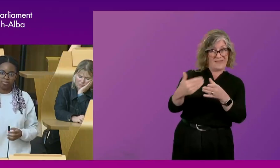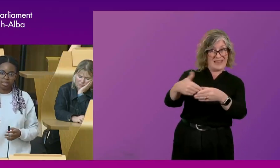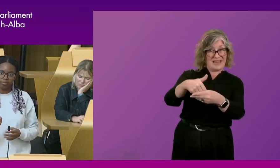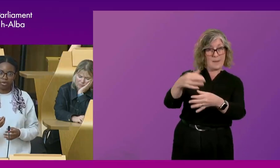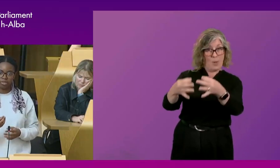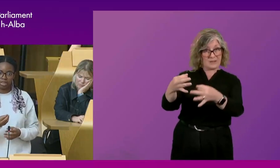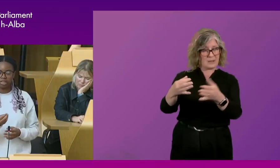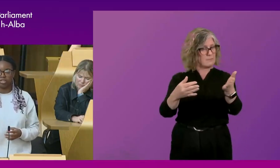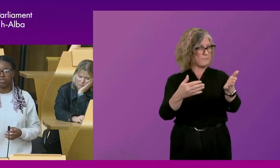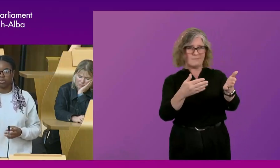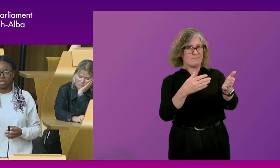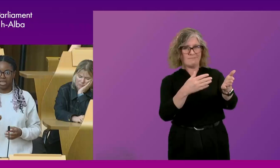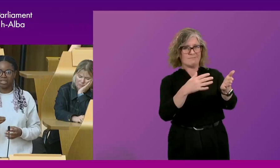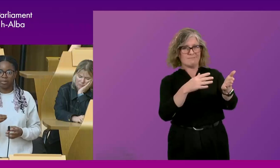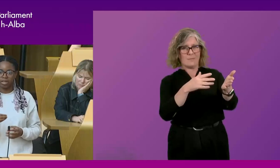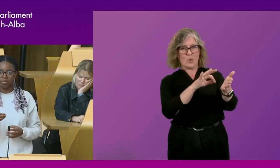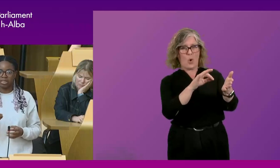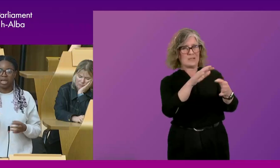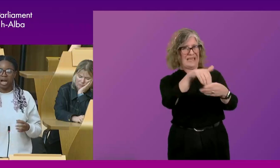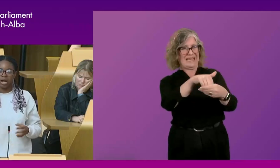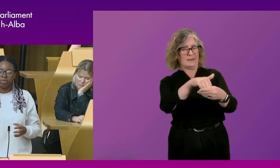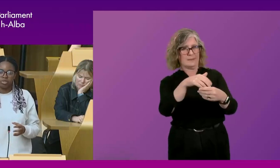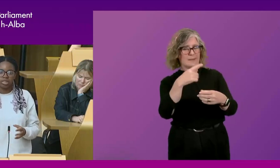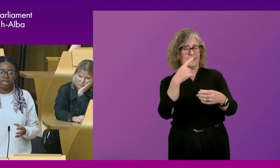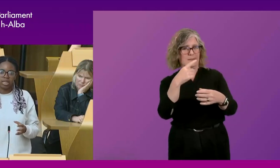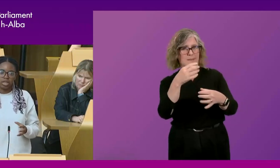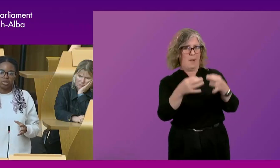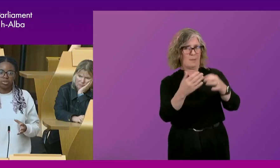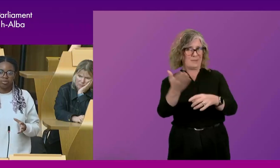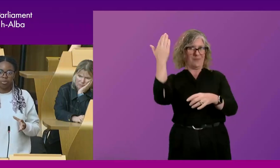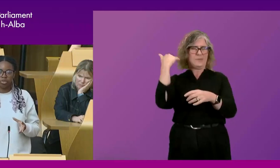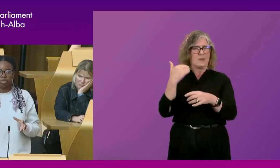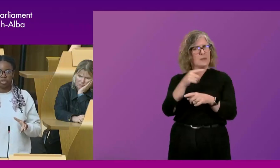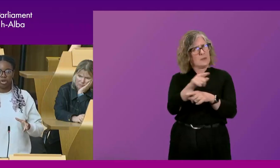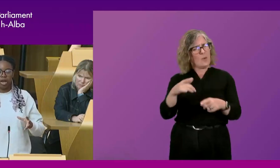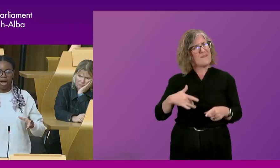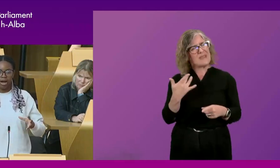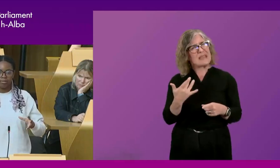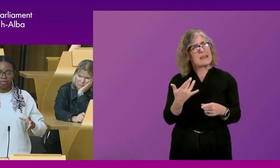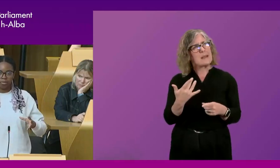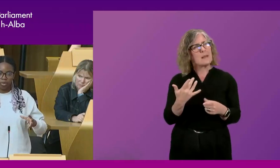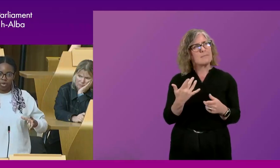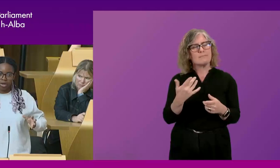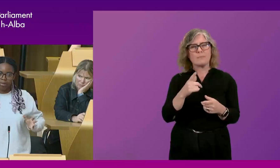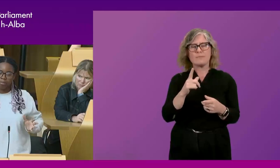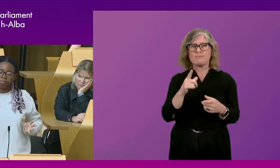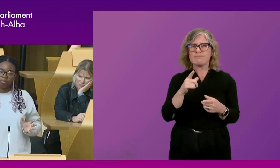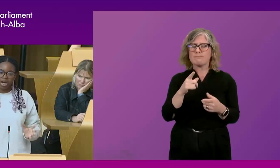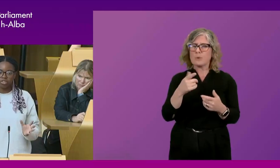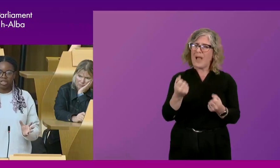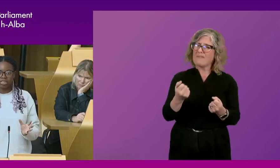that hasn't been involved like yourselves within the parliament. How would you say you would want to have more